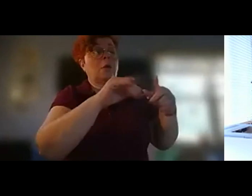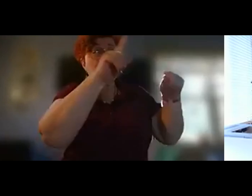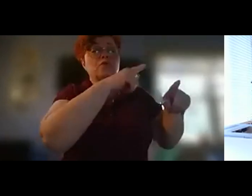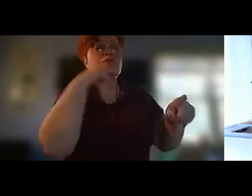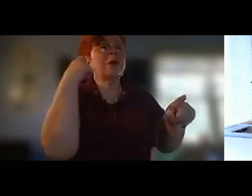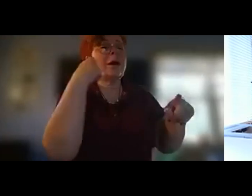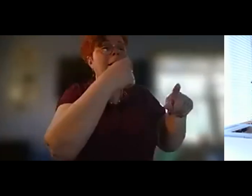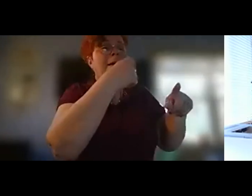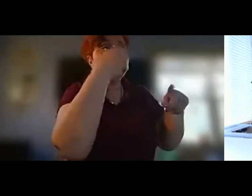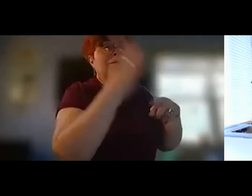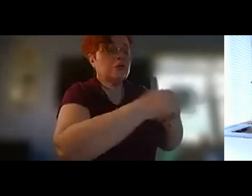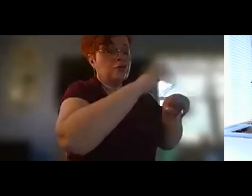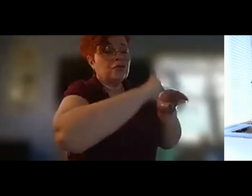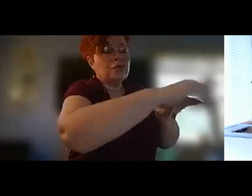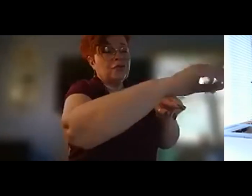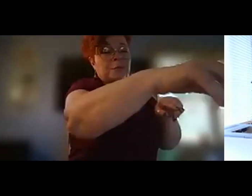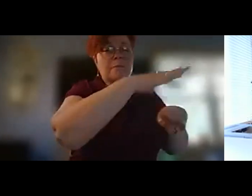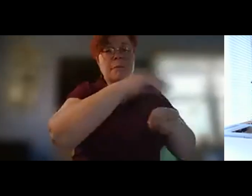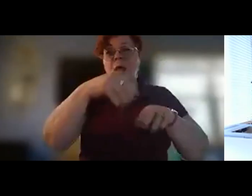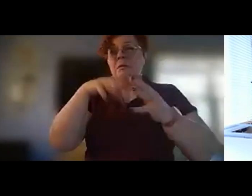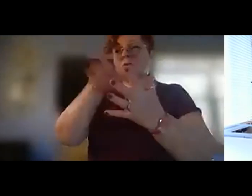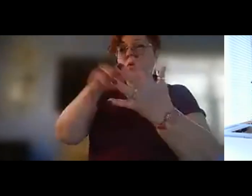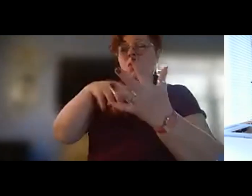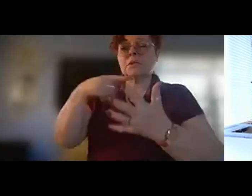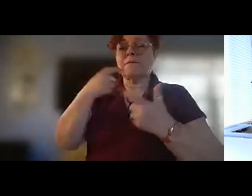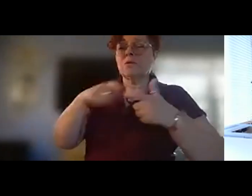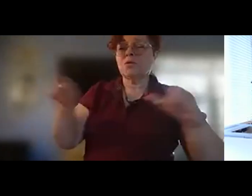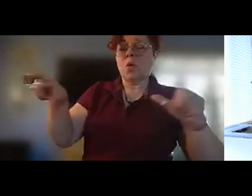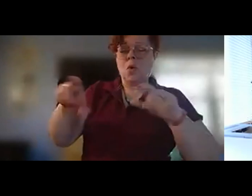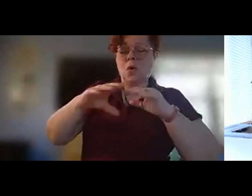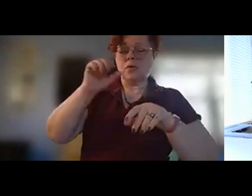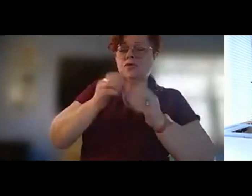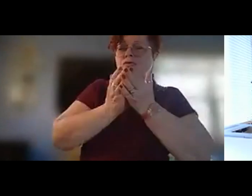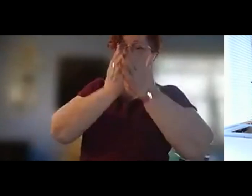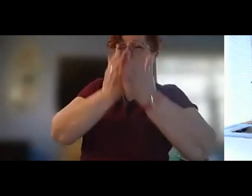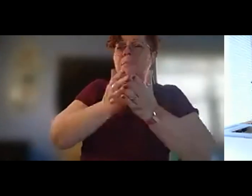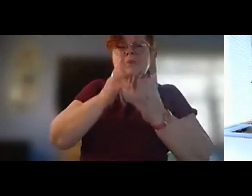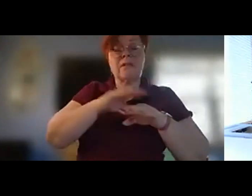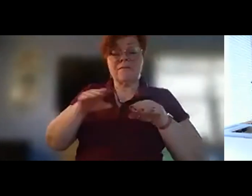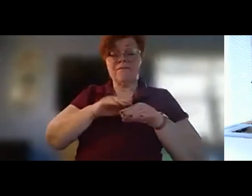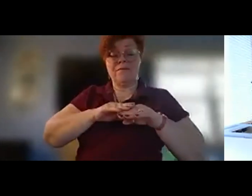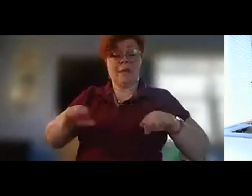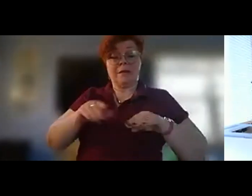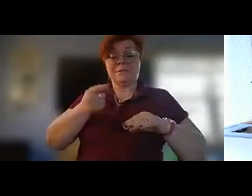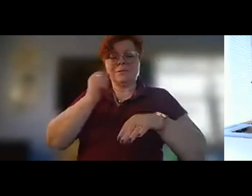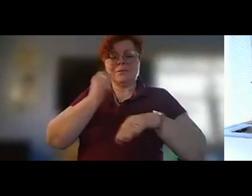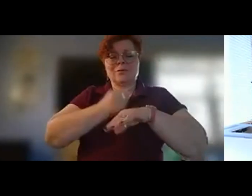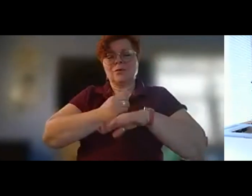boots of tall ship sailors flattened stones for sunday skipping among